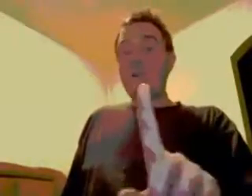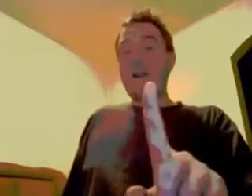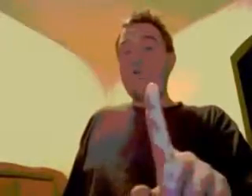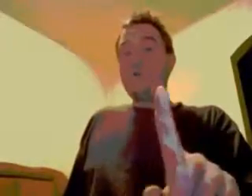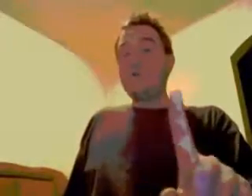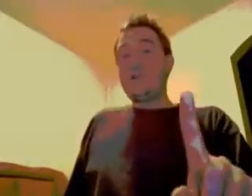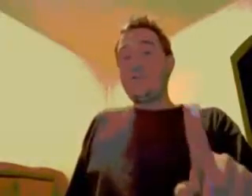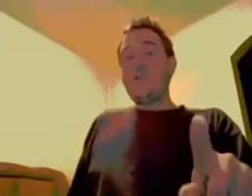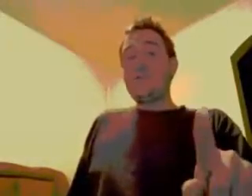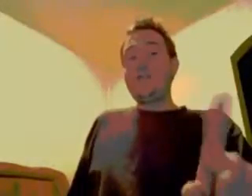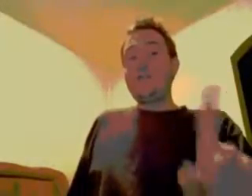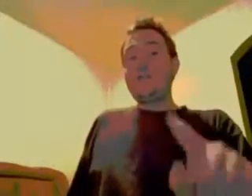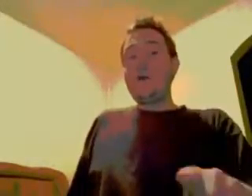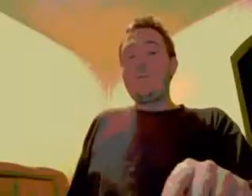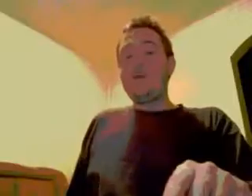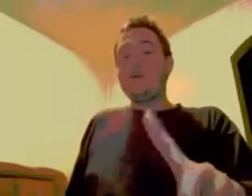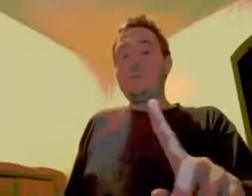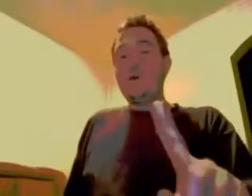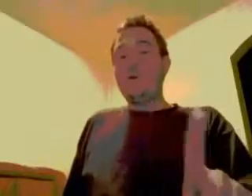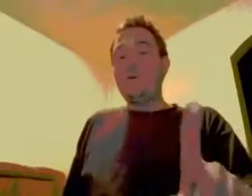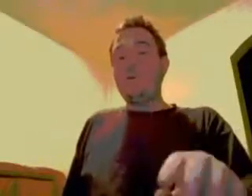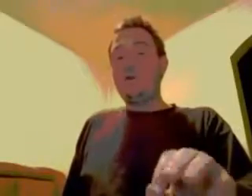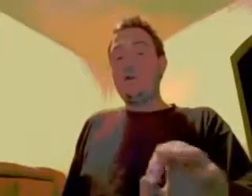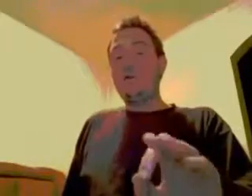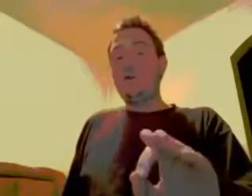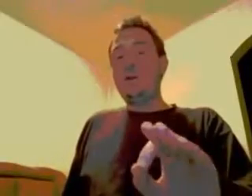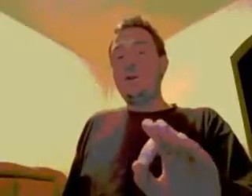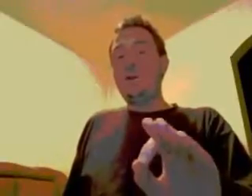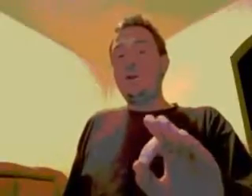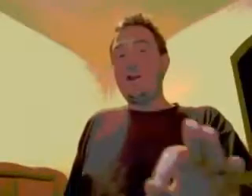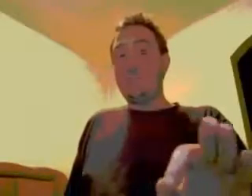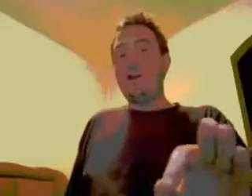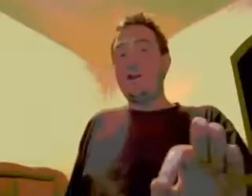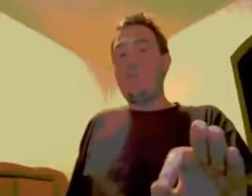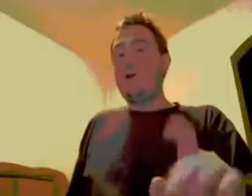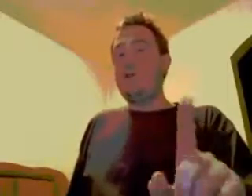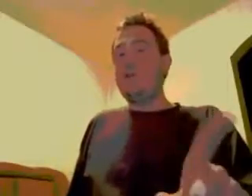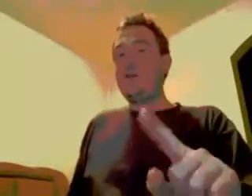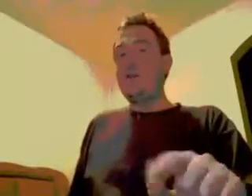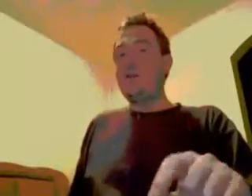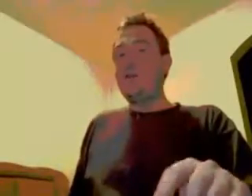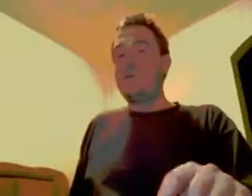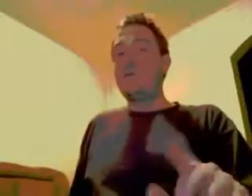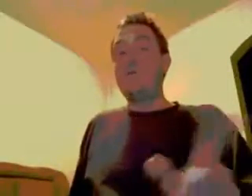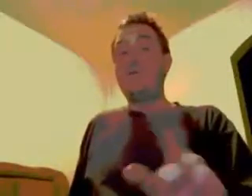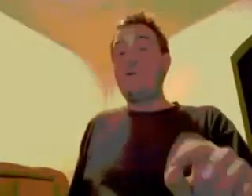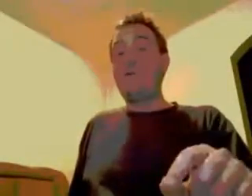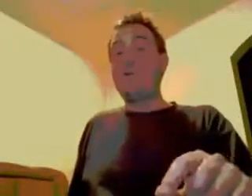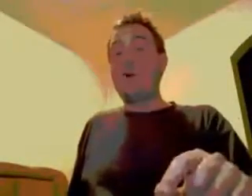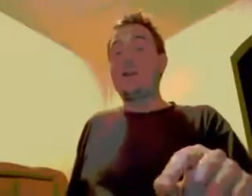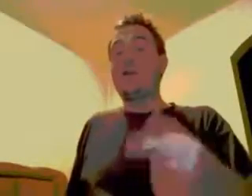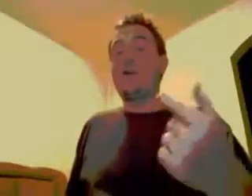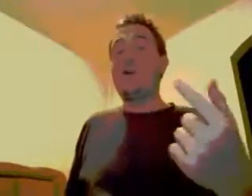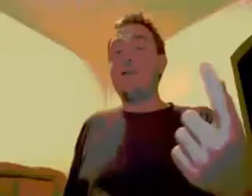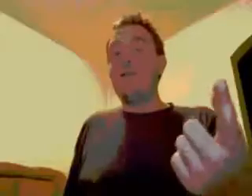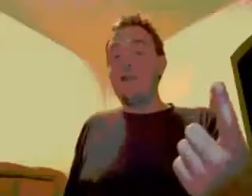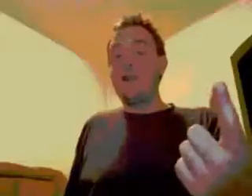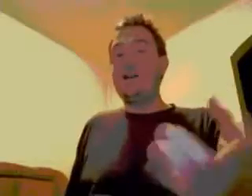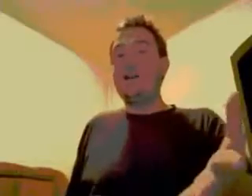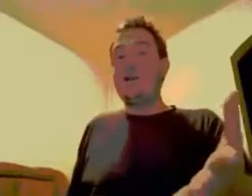Unaffiliated voters can vote in the primaries. But if you're in a political party, you cannot vote in the primaries. You can vote for either one. So if you're unaffiliated, you